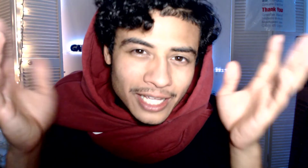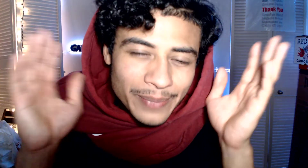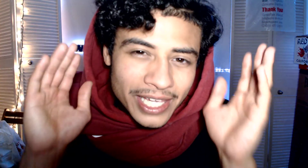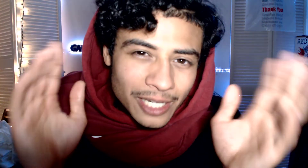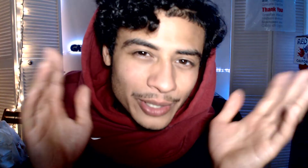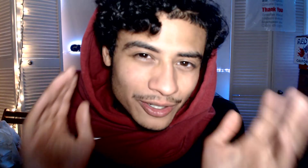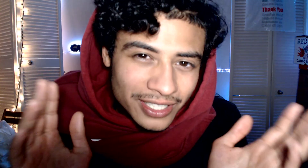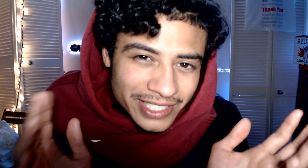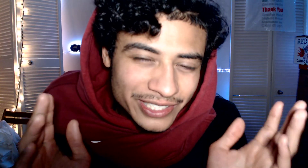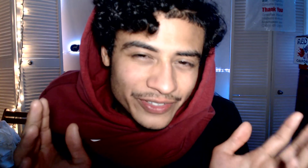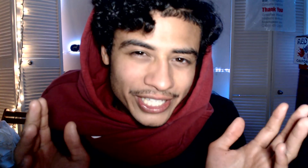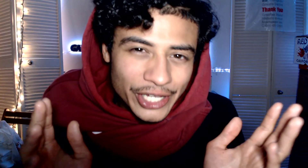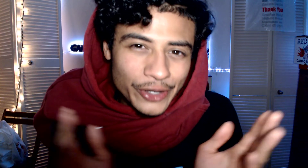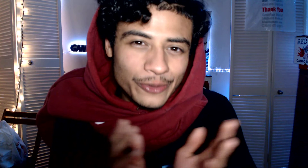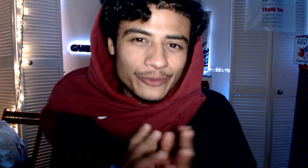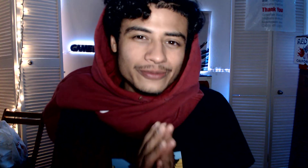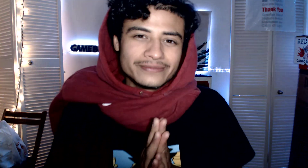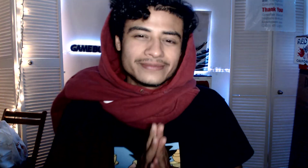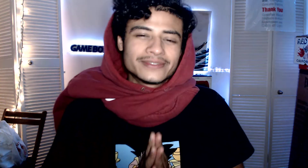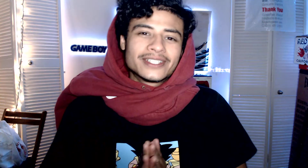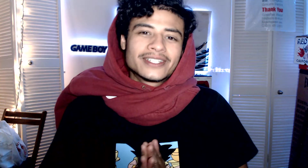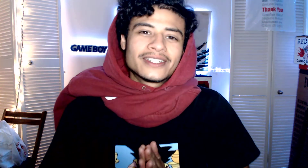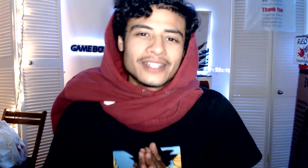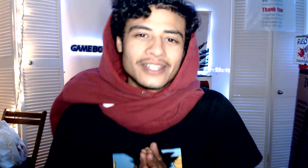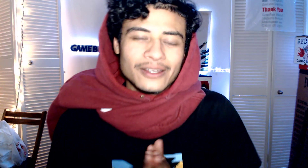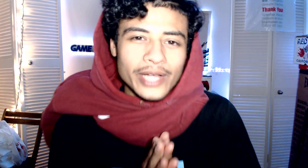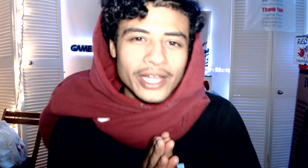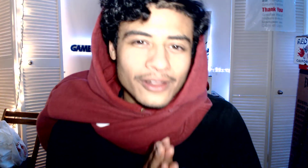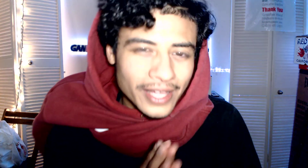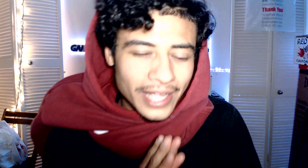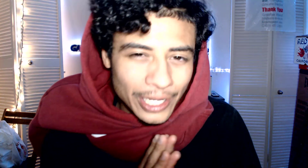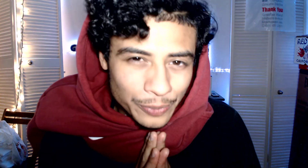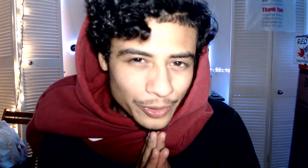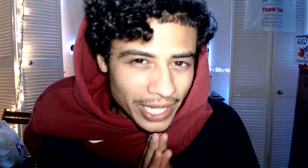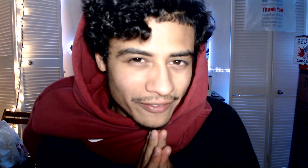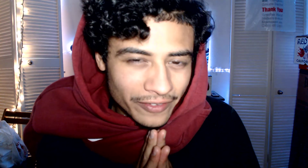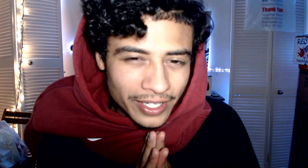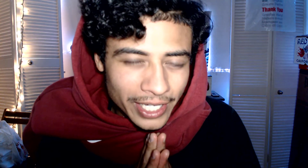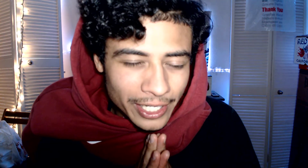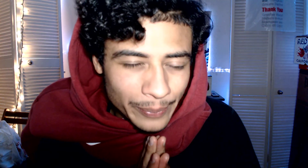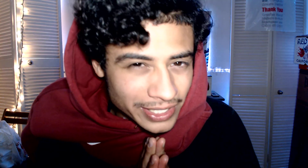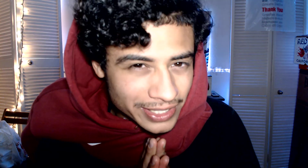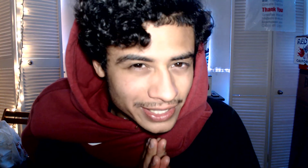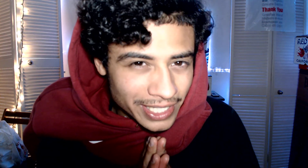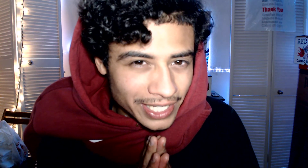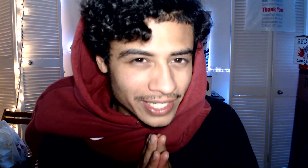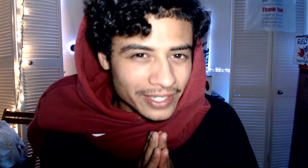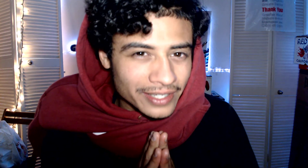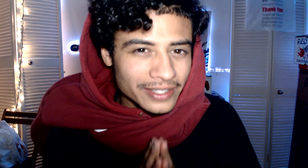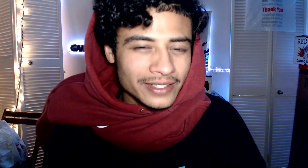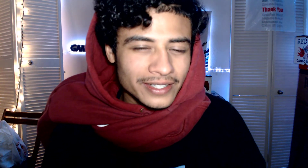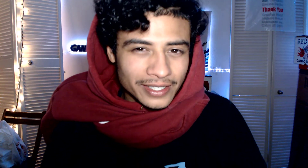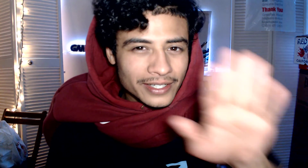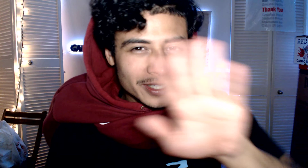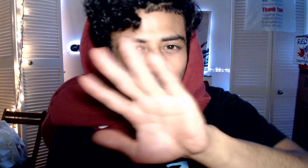may come across this video well i hope you have an amazing day goodbye